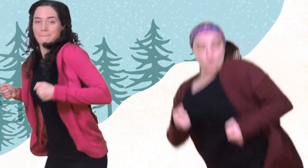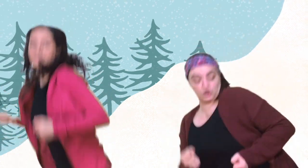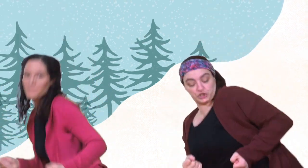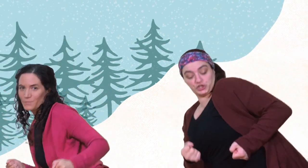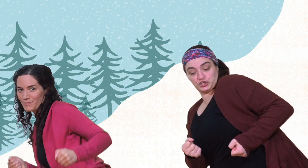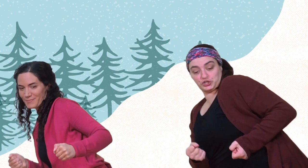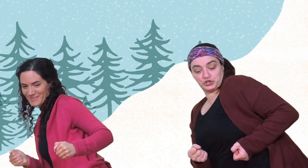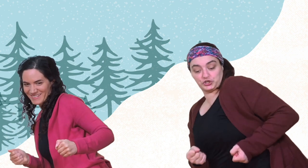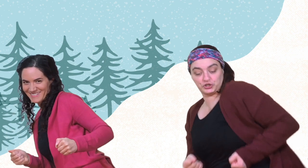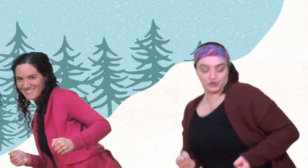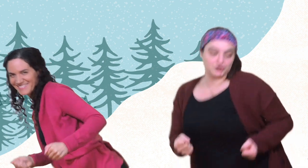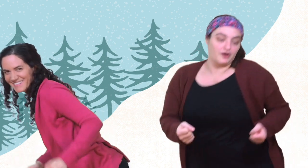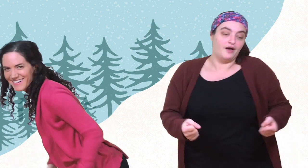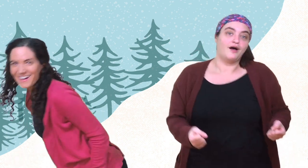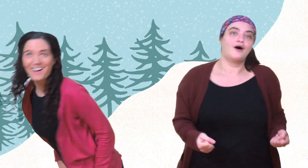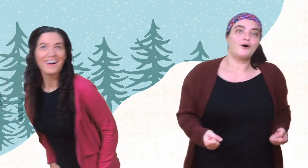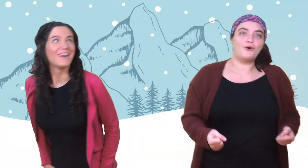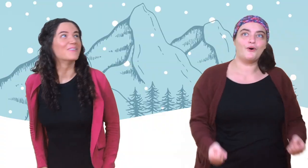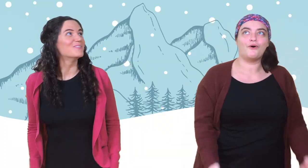whoosh. Whoosh.